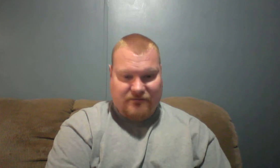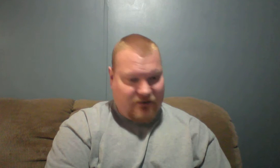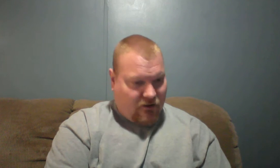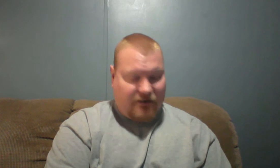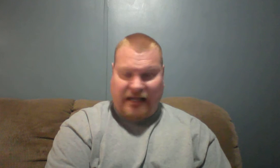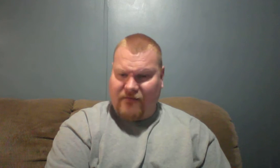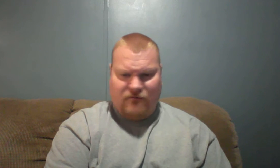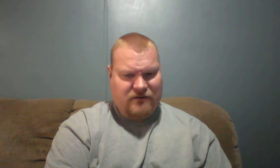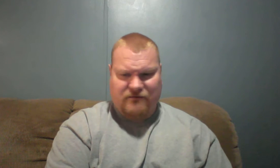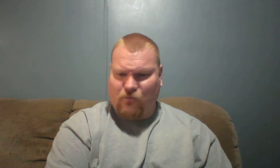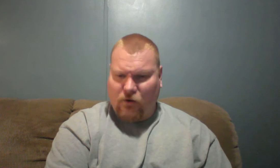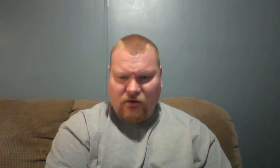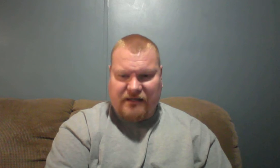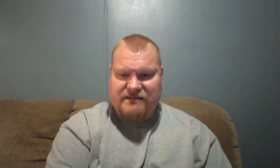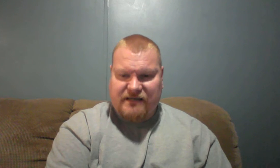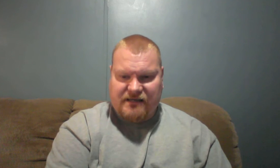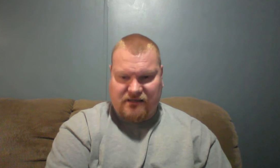dark evil, this worldly system